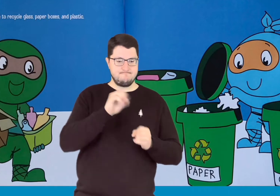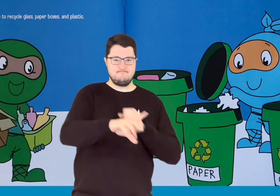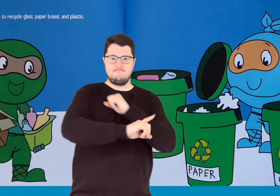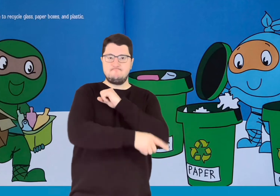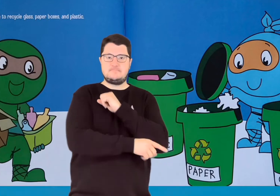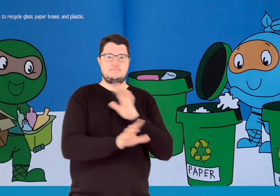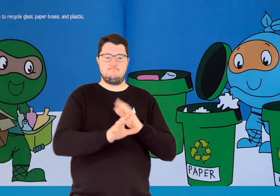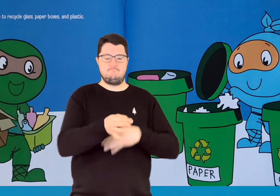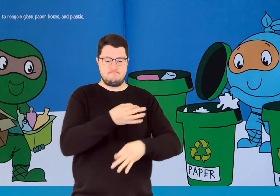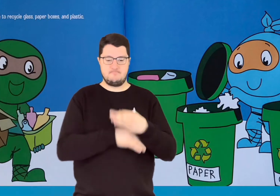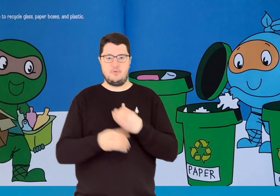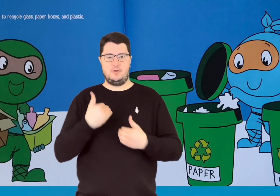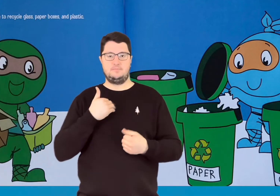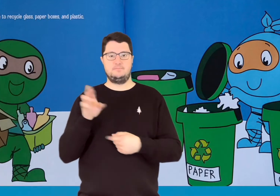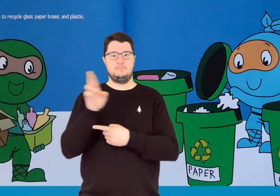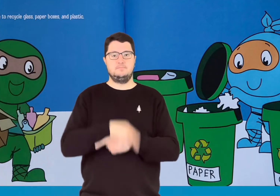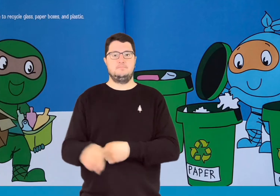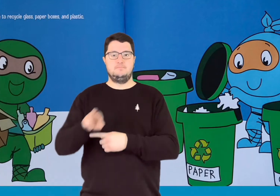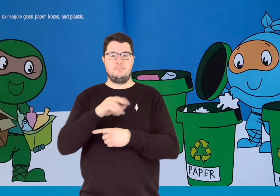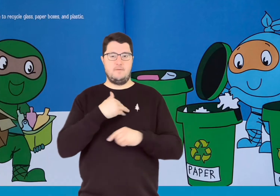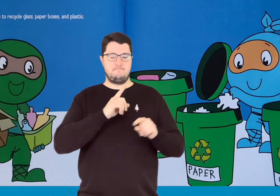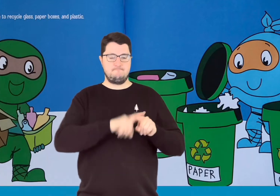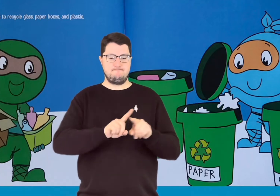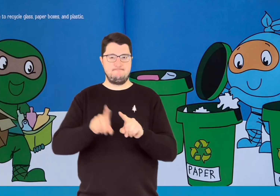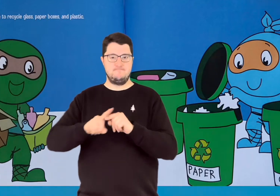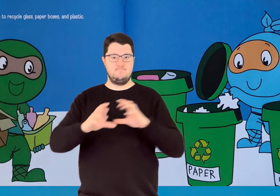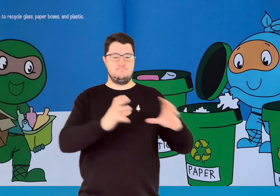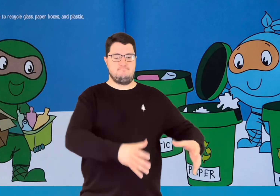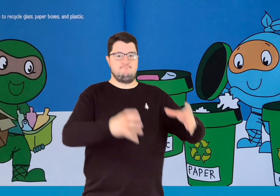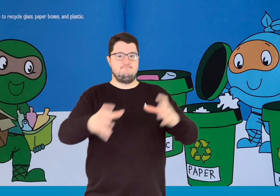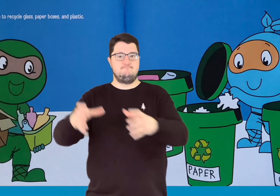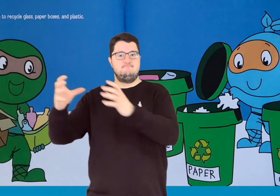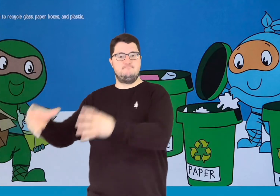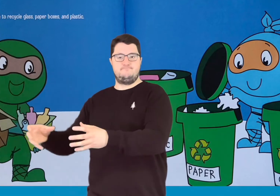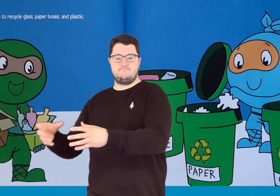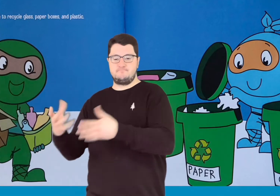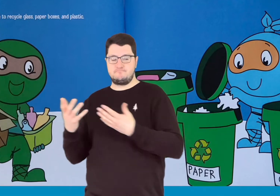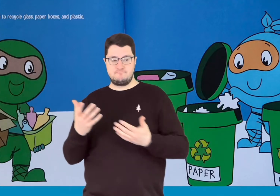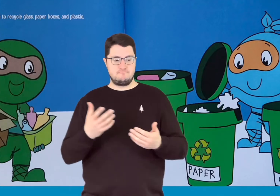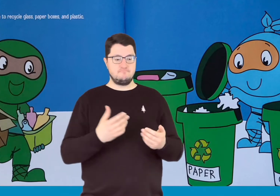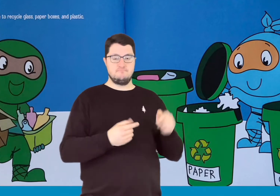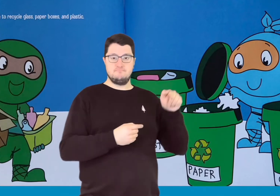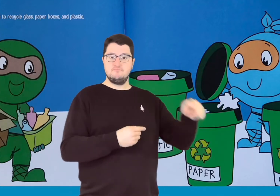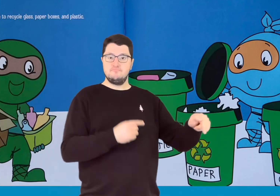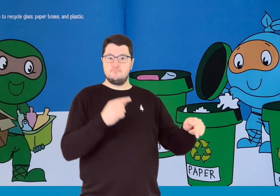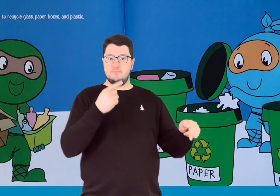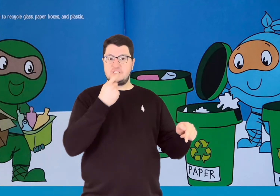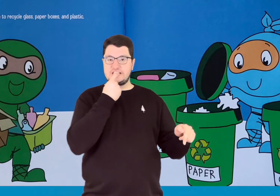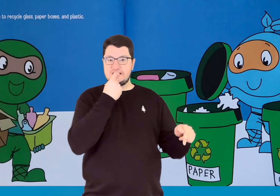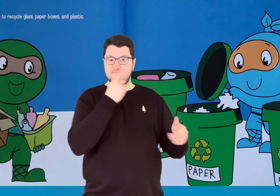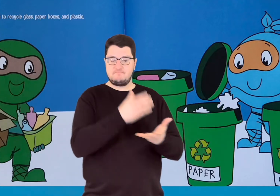Recycle. can take the time to recycle glass, paper boxes, and plastic.